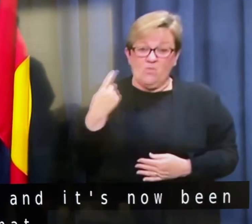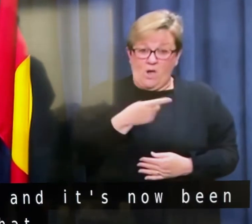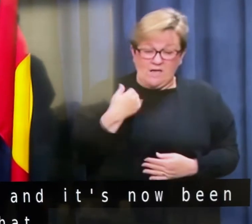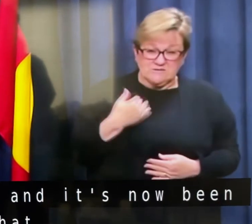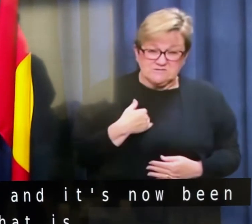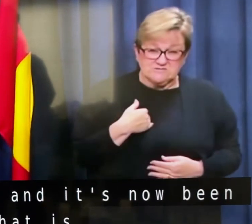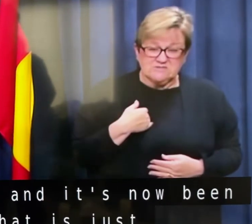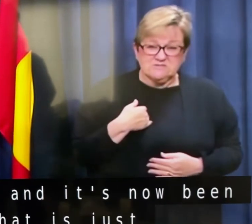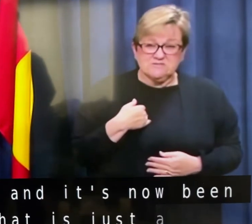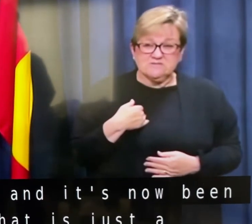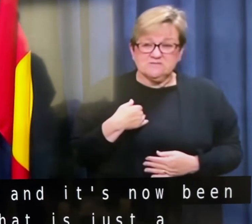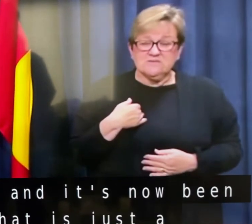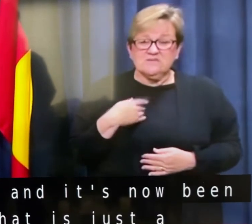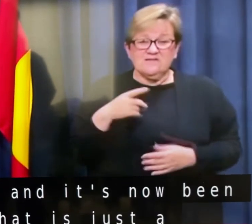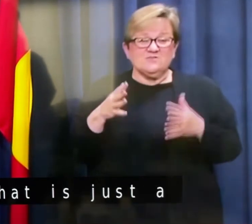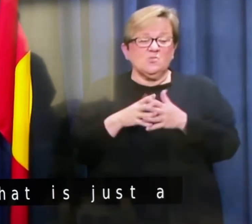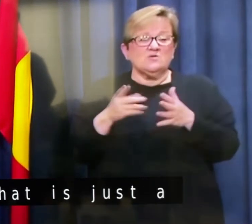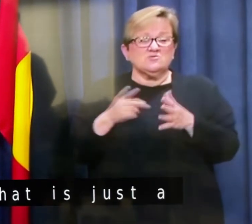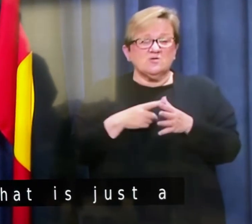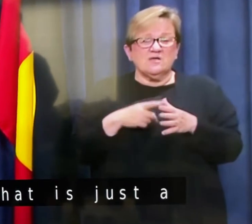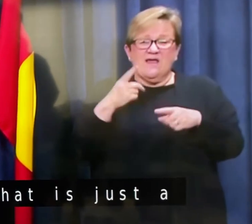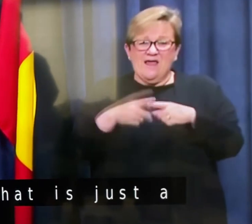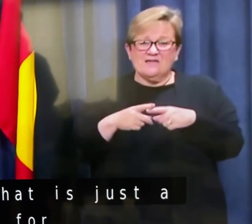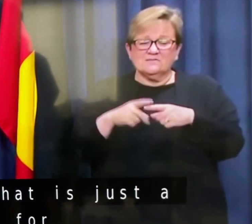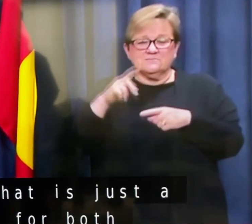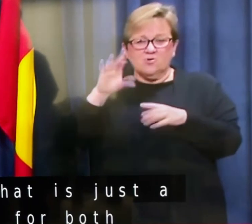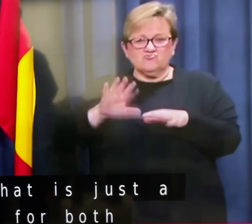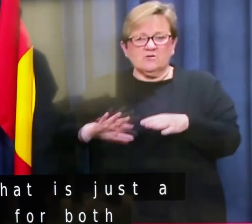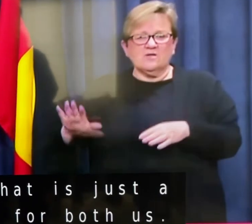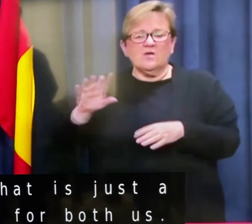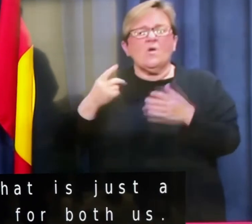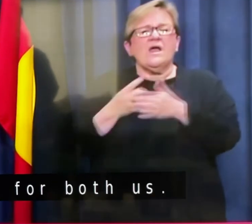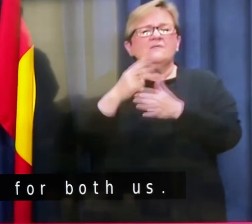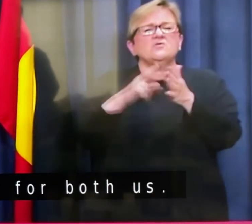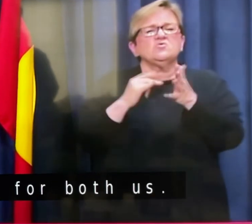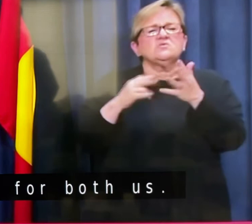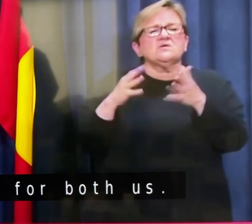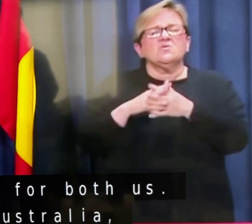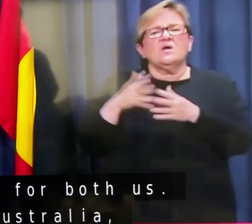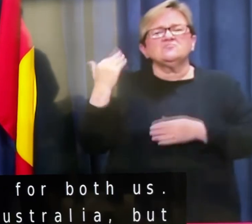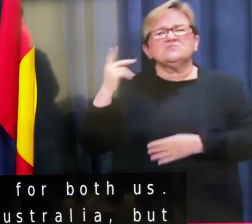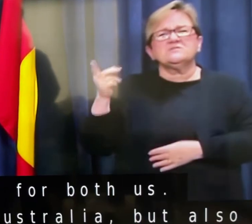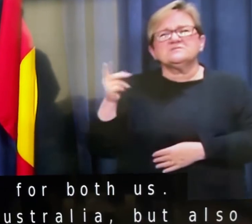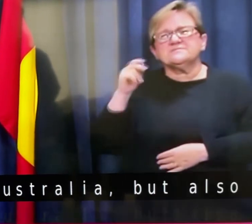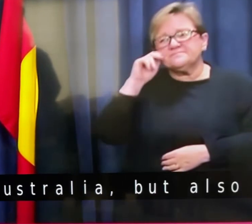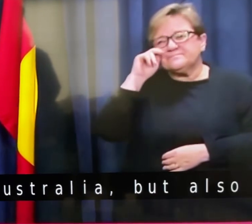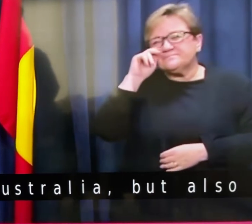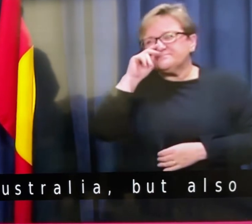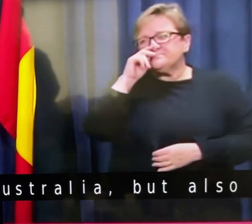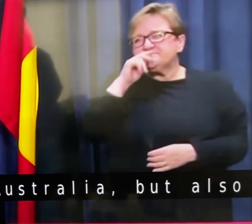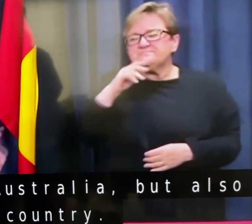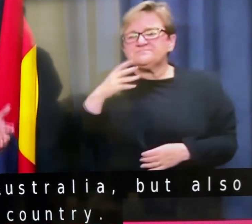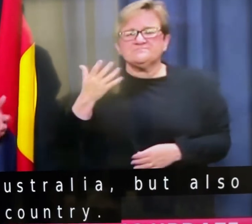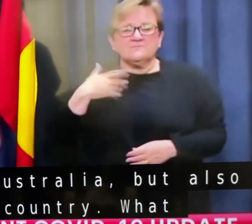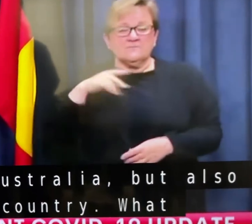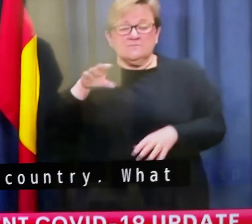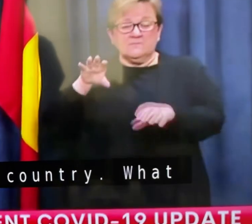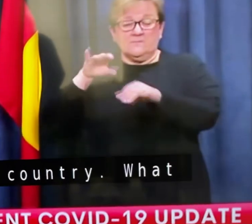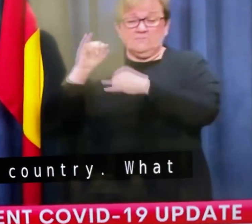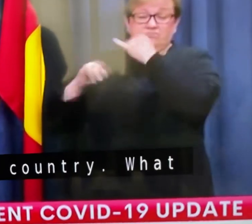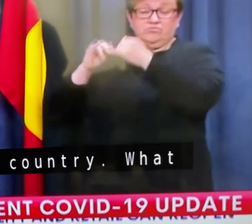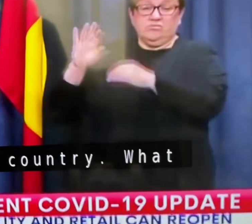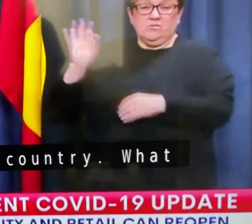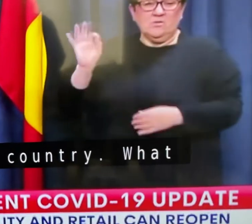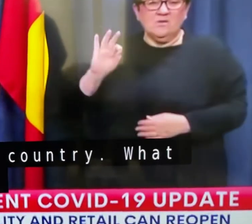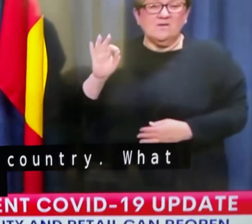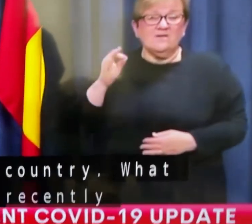us, uh, that's Western Australia but also the rest of the country. What happened in New South Wales recently where, you know, there was, um, and I'm not blaming it, anyone